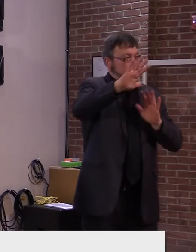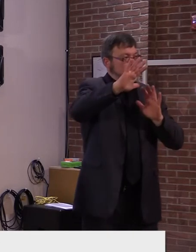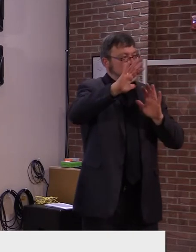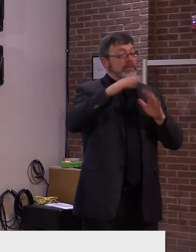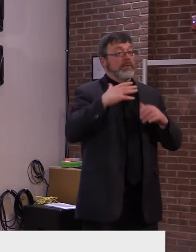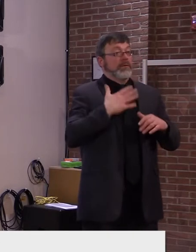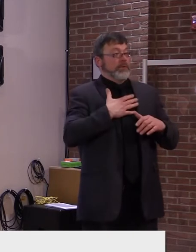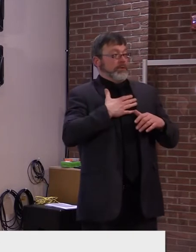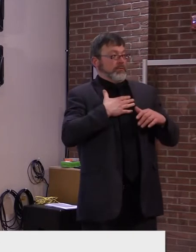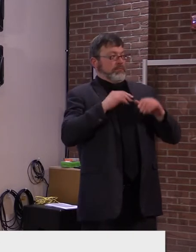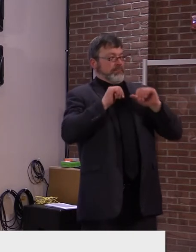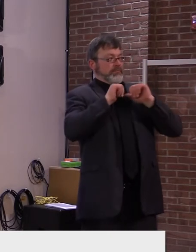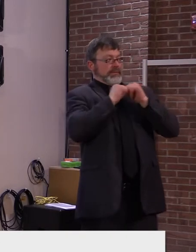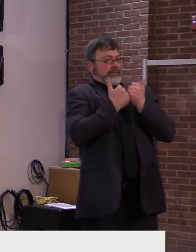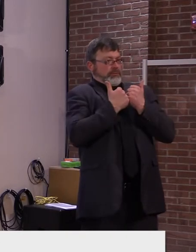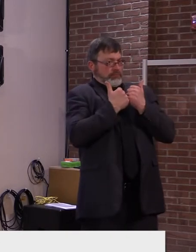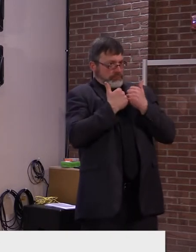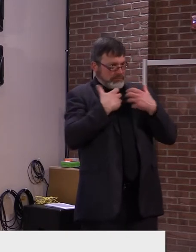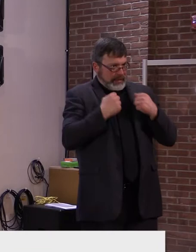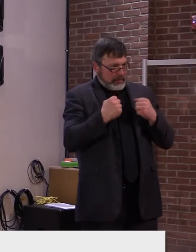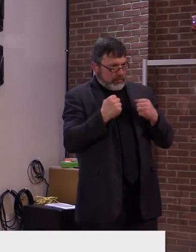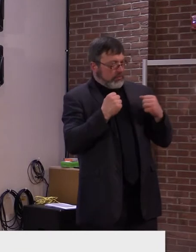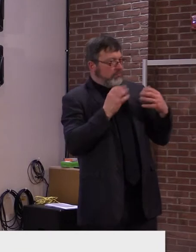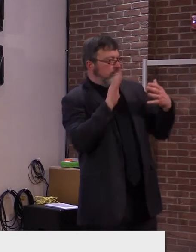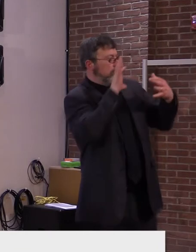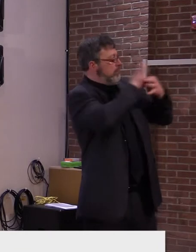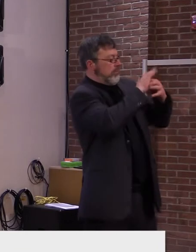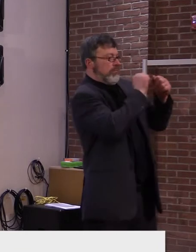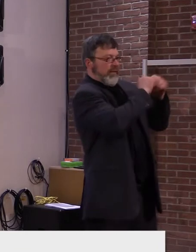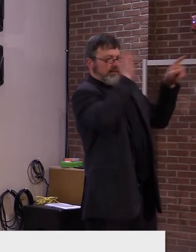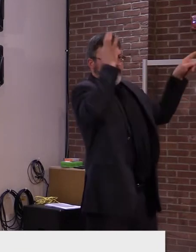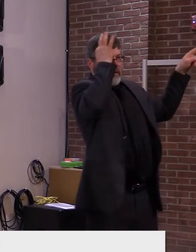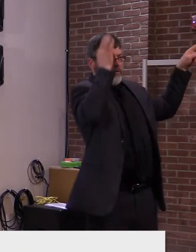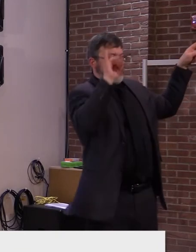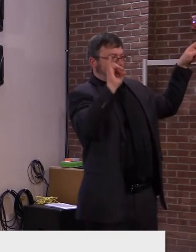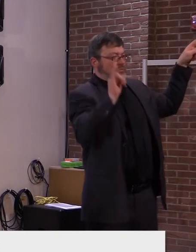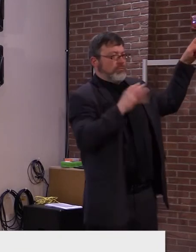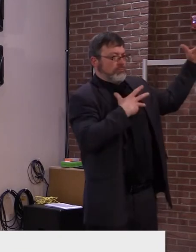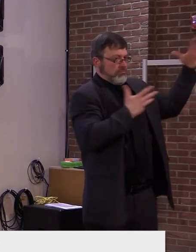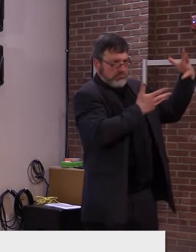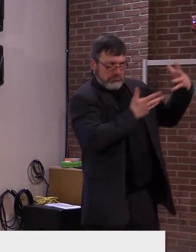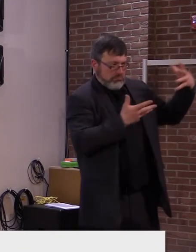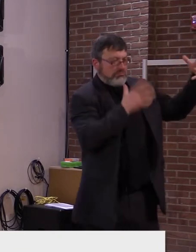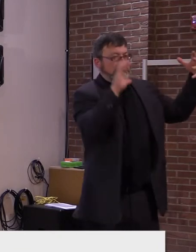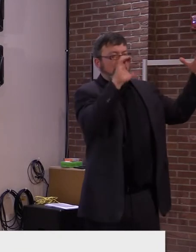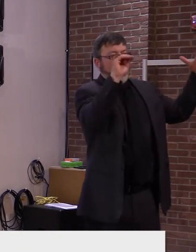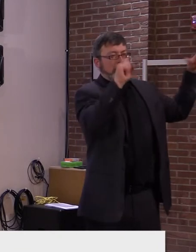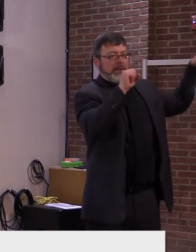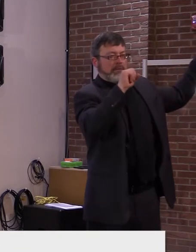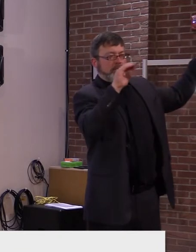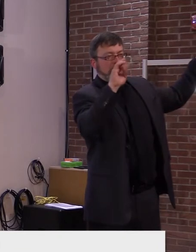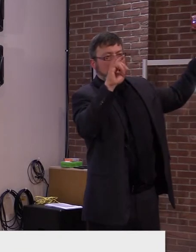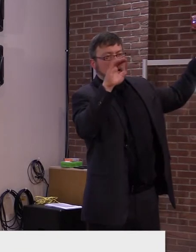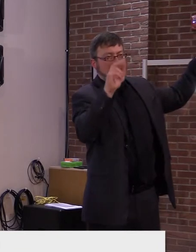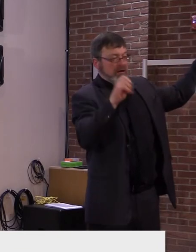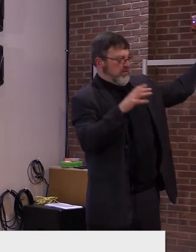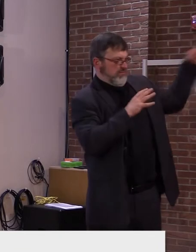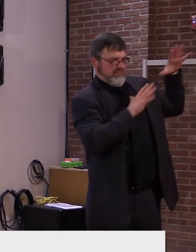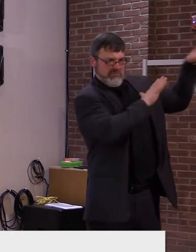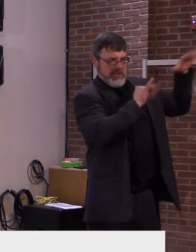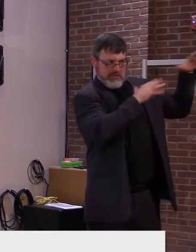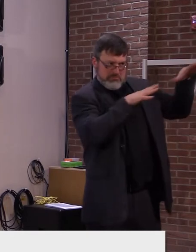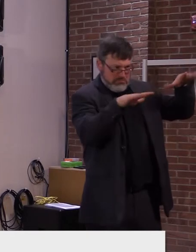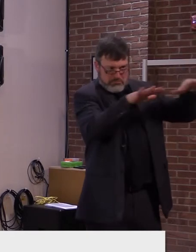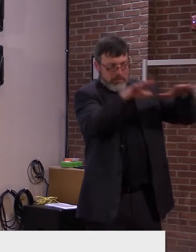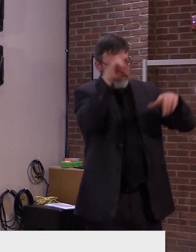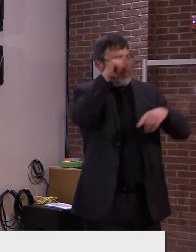and to translate those practices right here in Vermont. We are happy to announce this milestone,